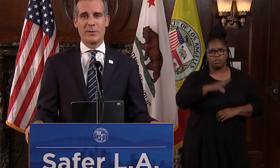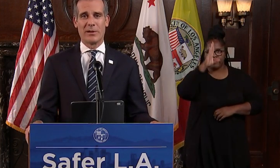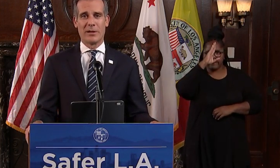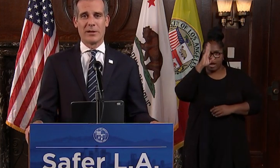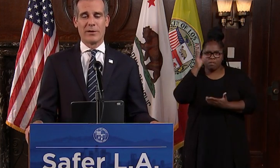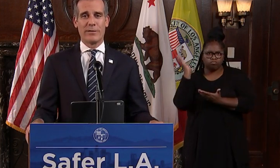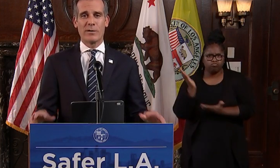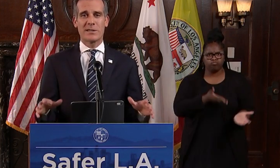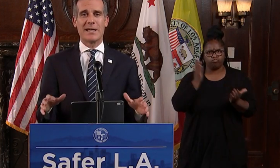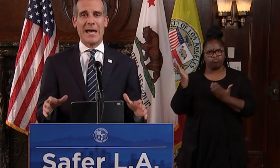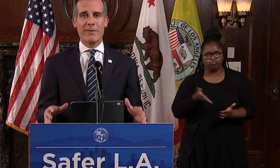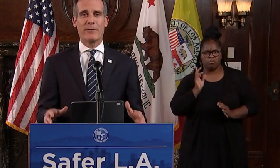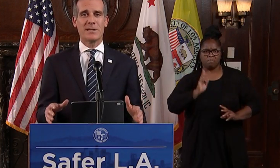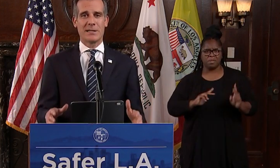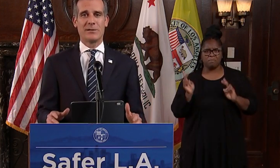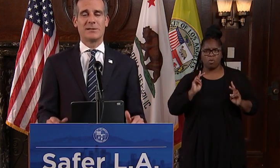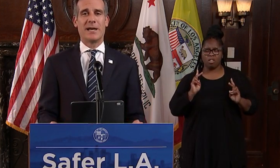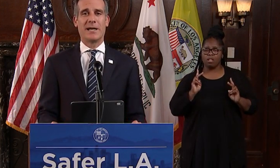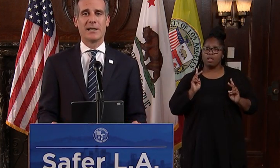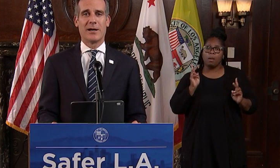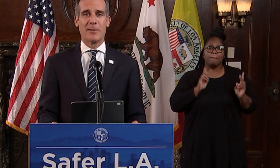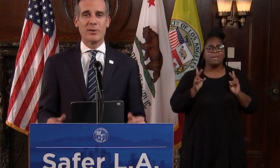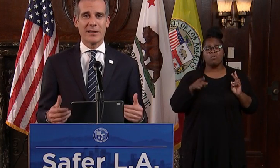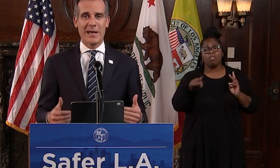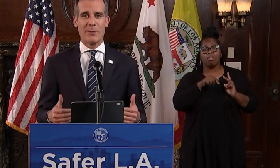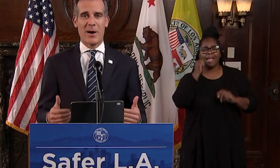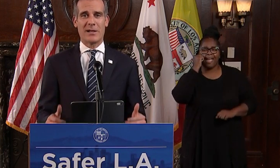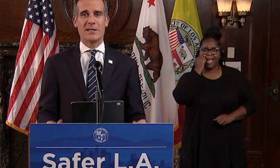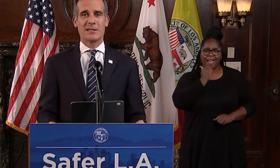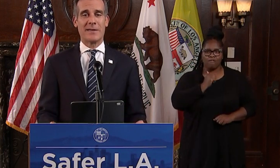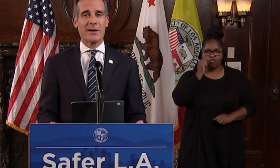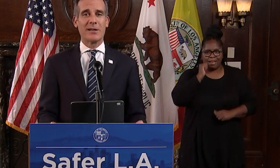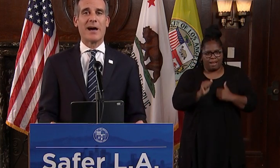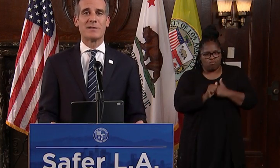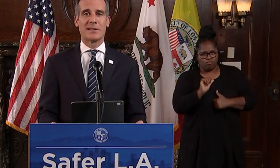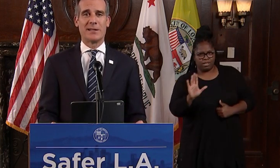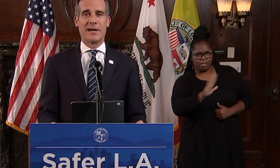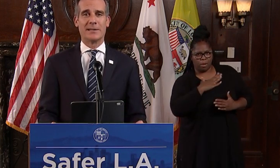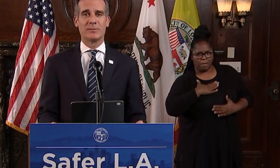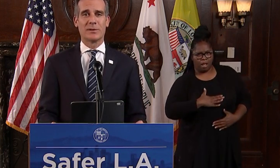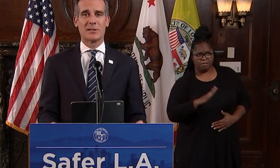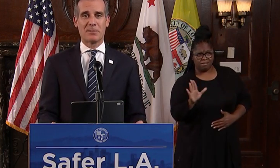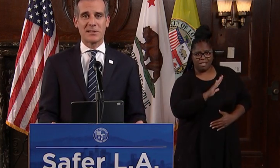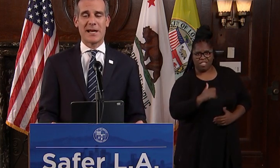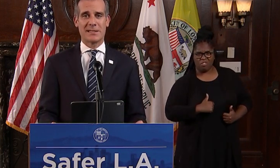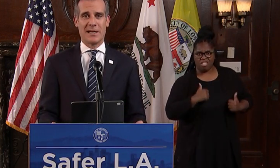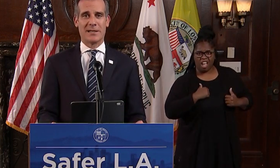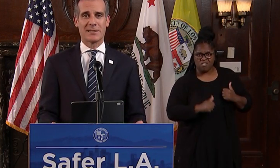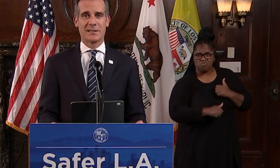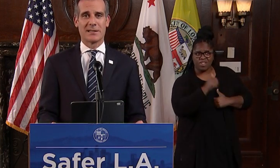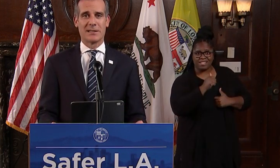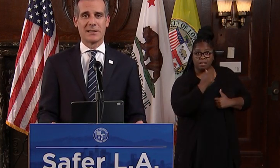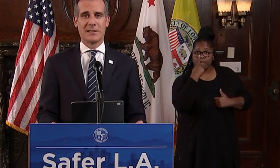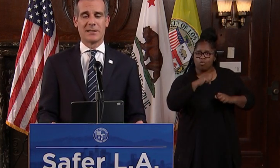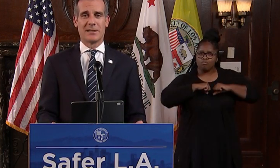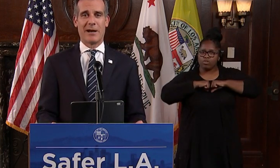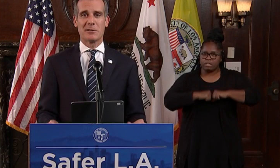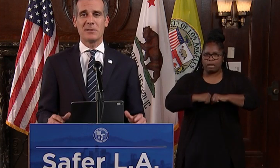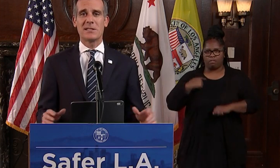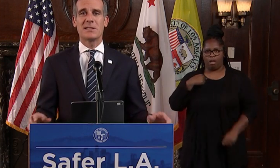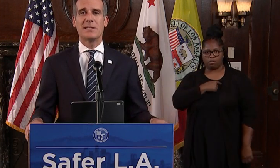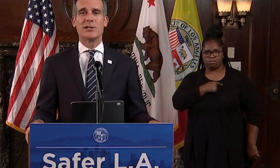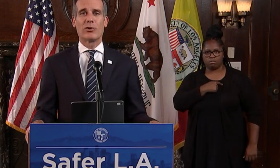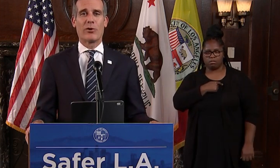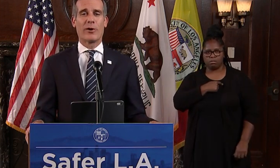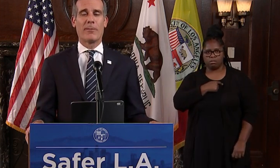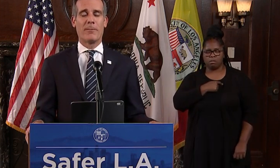people, folks that every single day are putting their bodies and their lives on the line to protect us. I